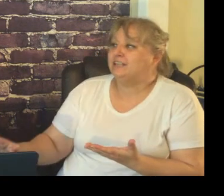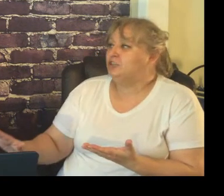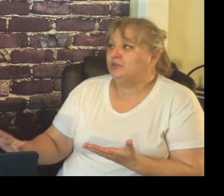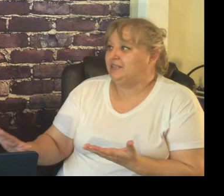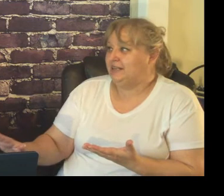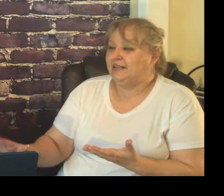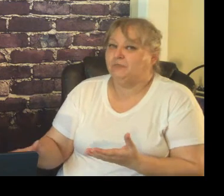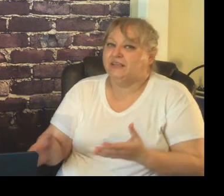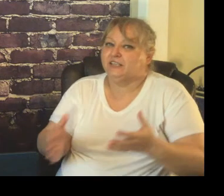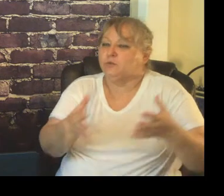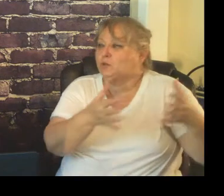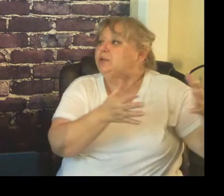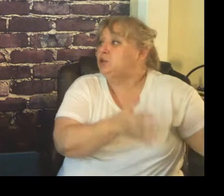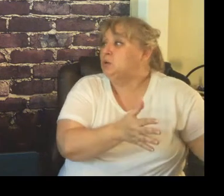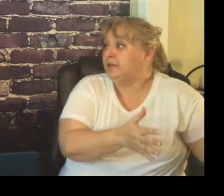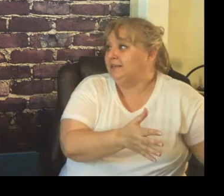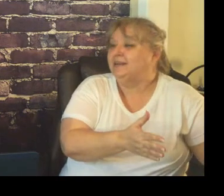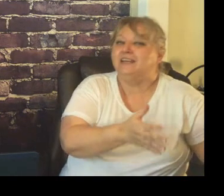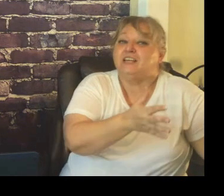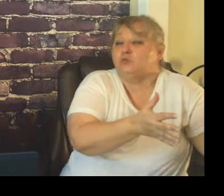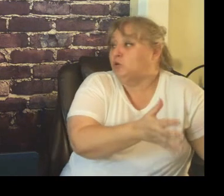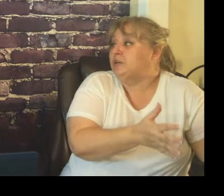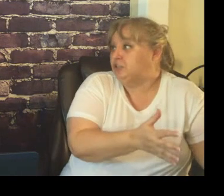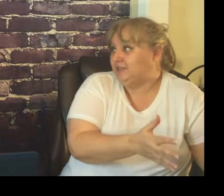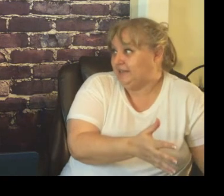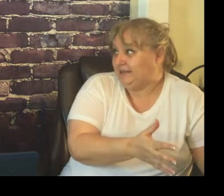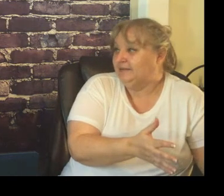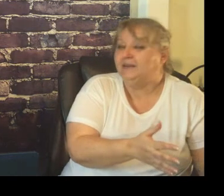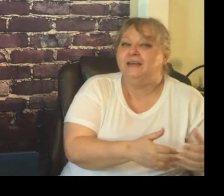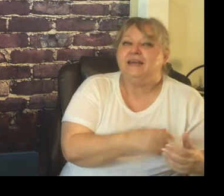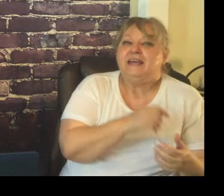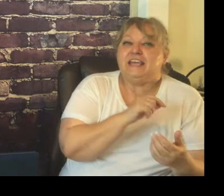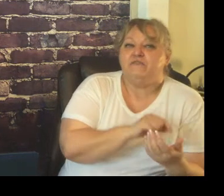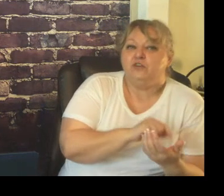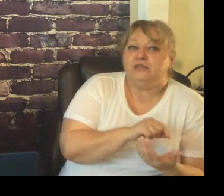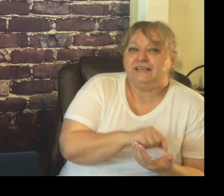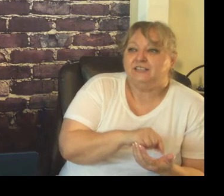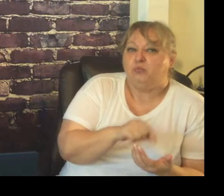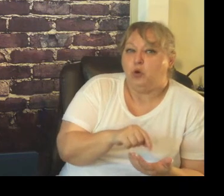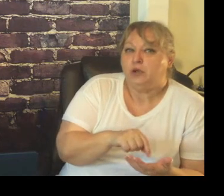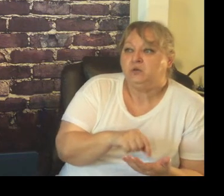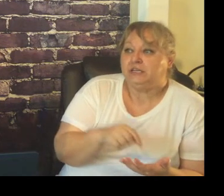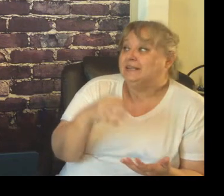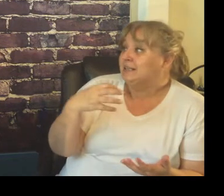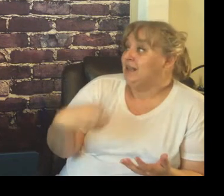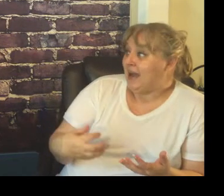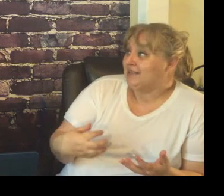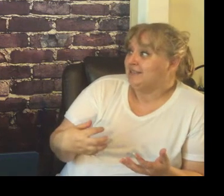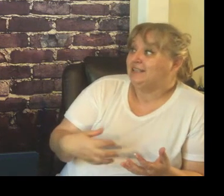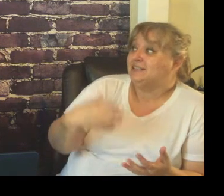interested in that because what we're doing it's more interesting if you get to the point where the class it's